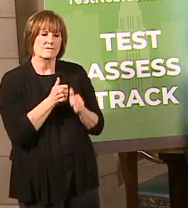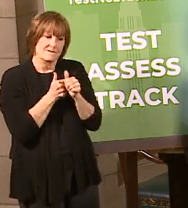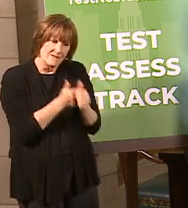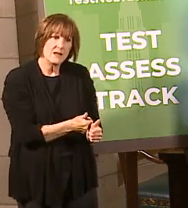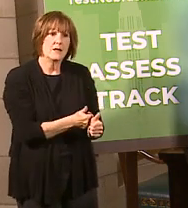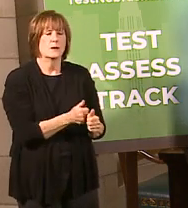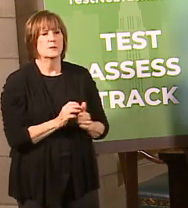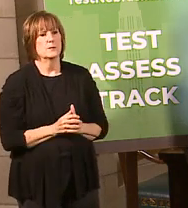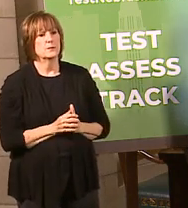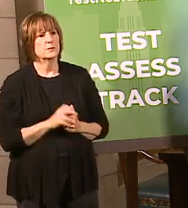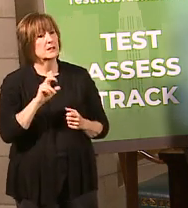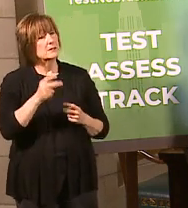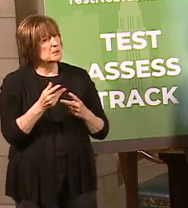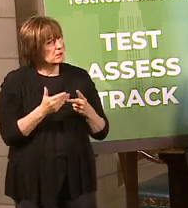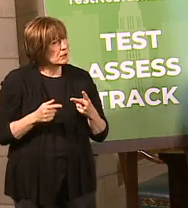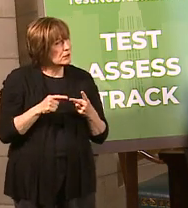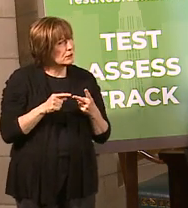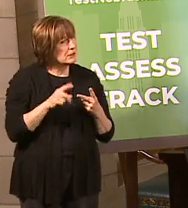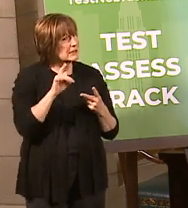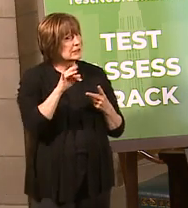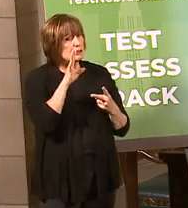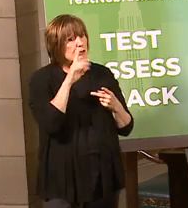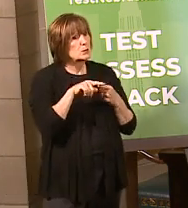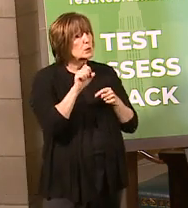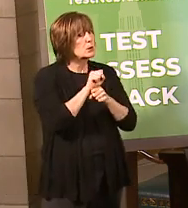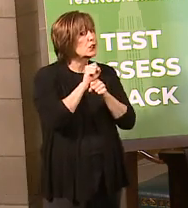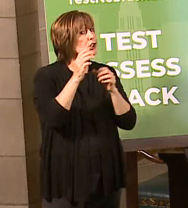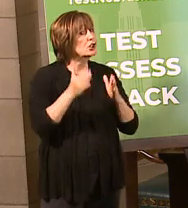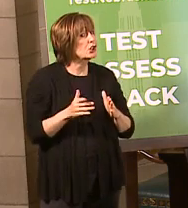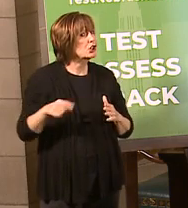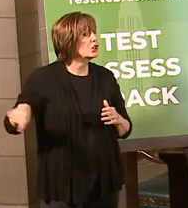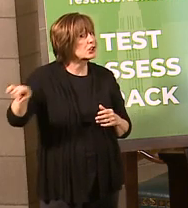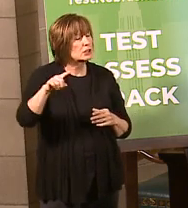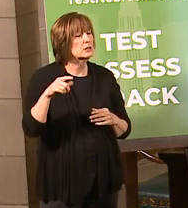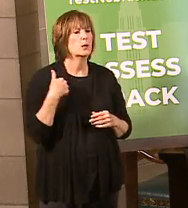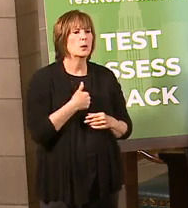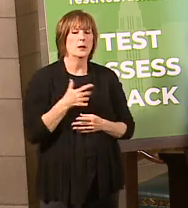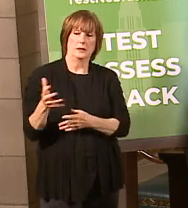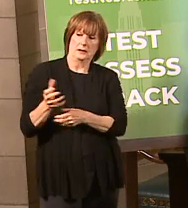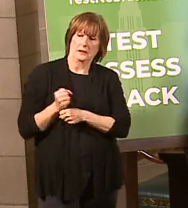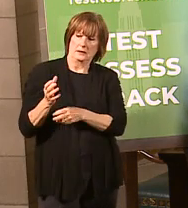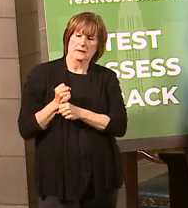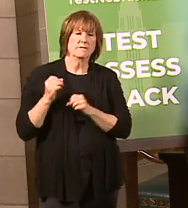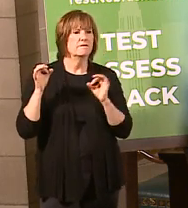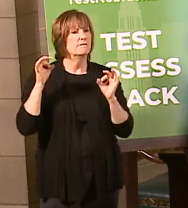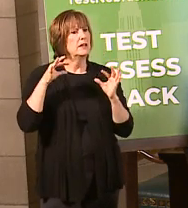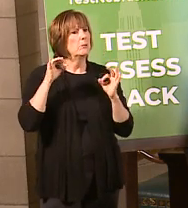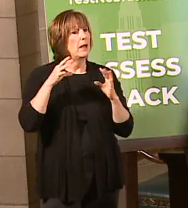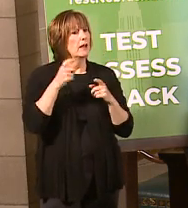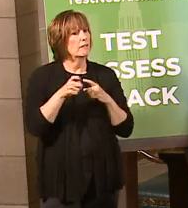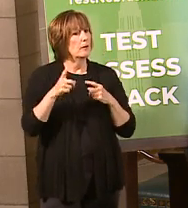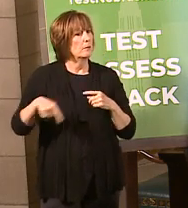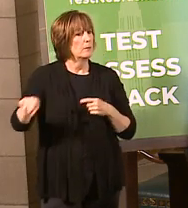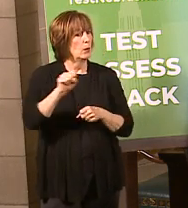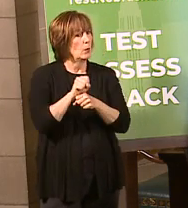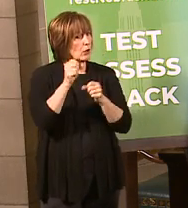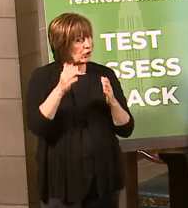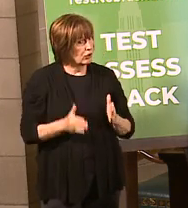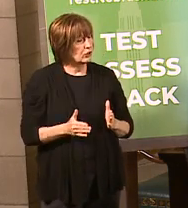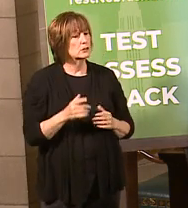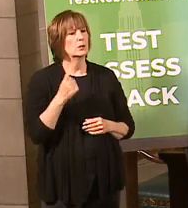that. And the second part of the question was, have I talked to workers? We get the feedback from workers. I have talked to Eric Reeder, who is the